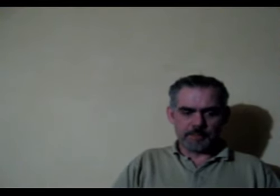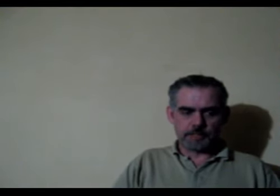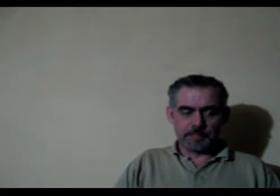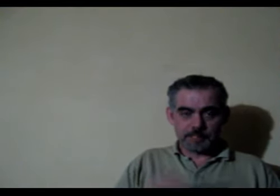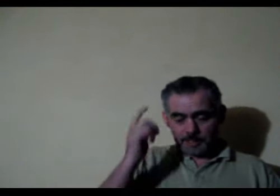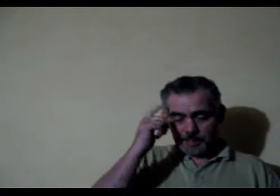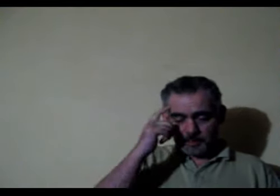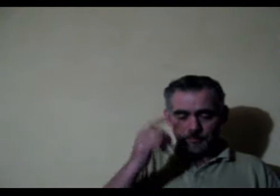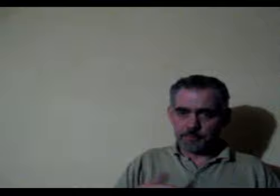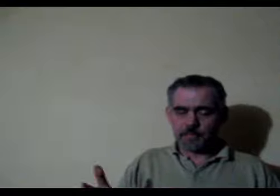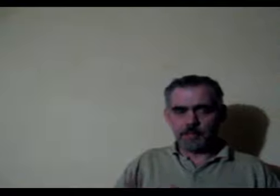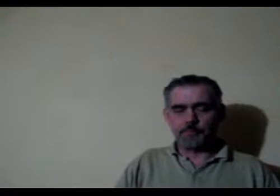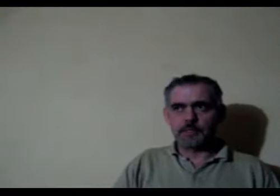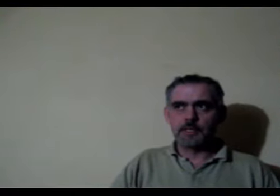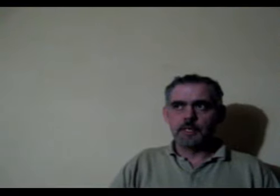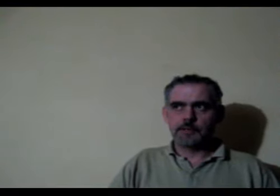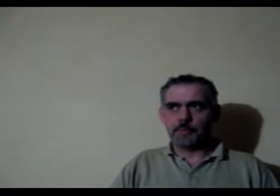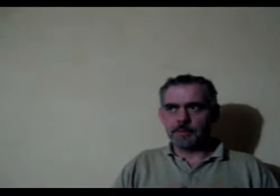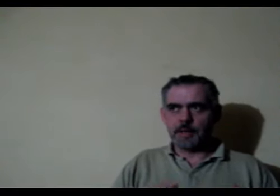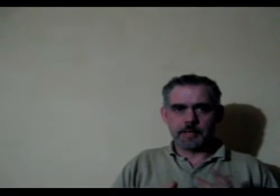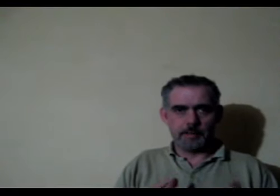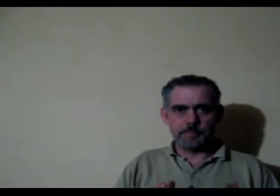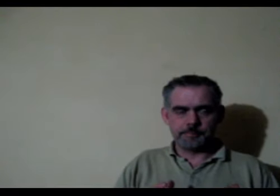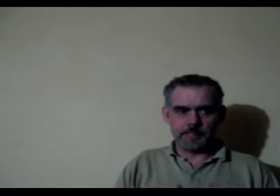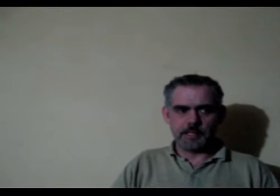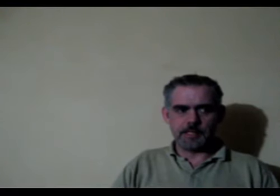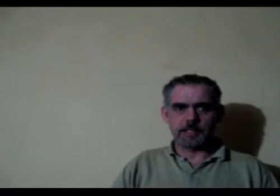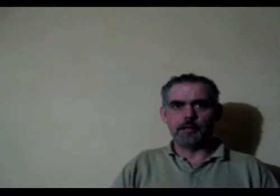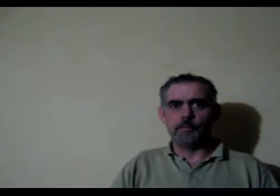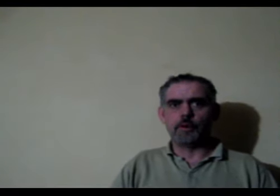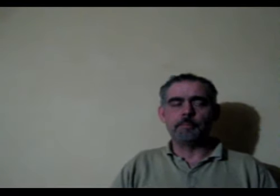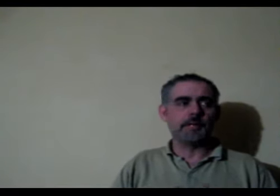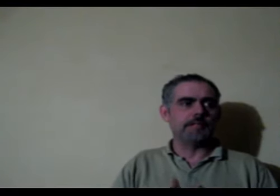lot of aspects here we're very different The brain makeup is a little more complicated